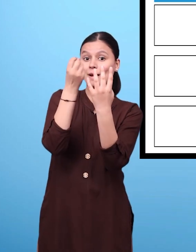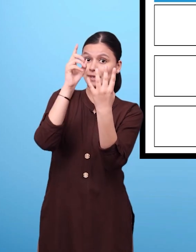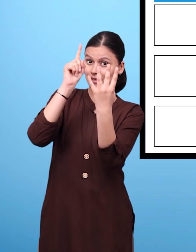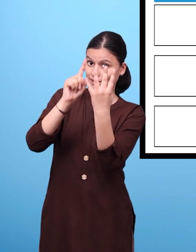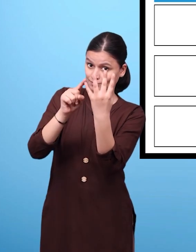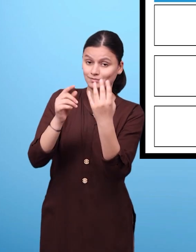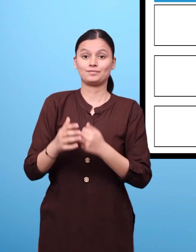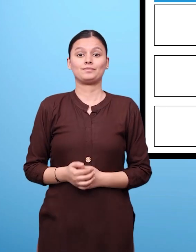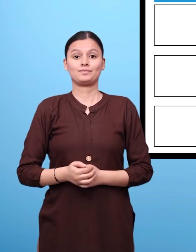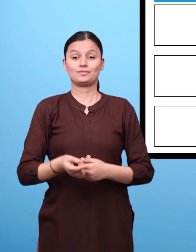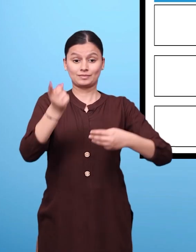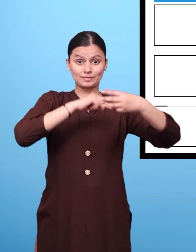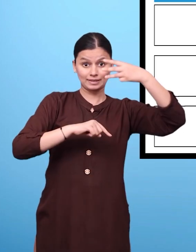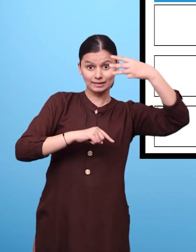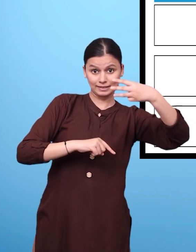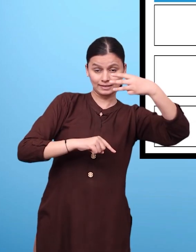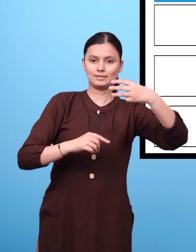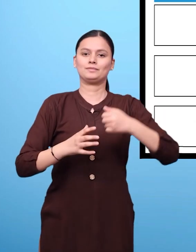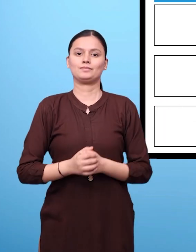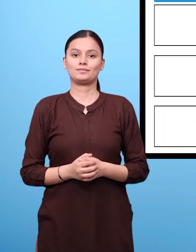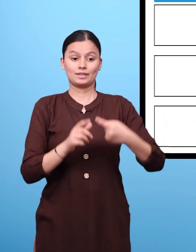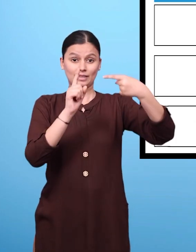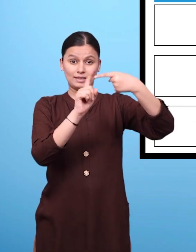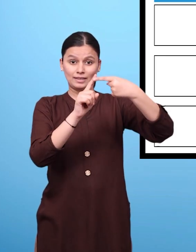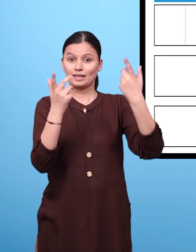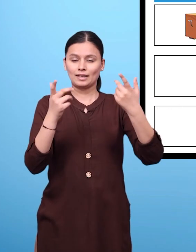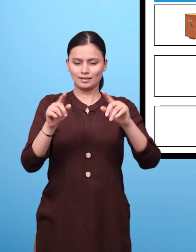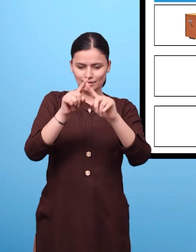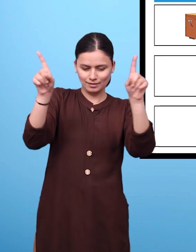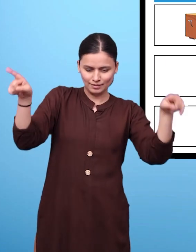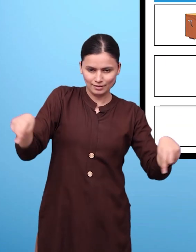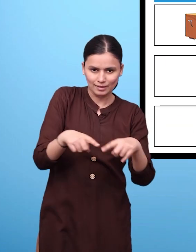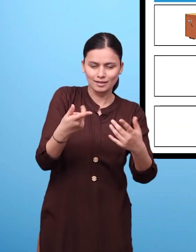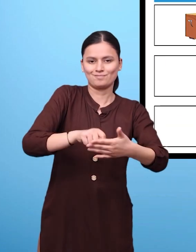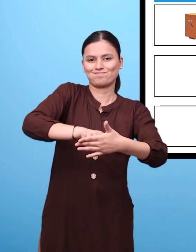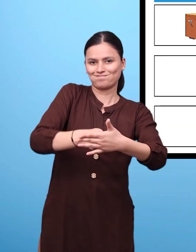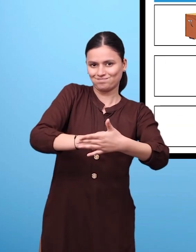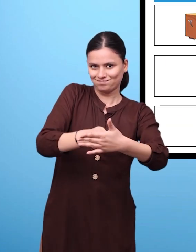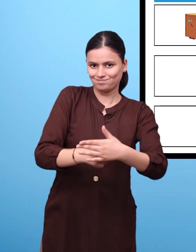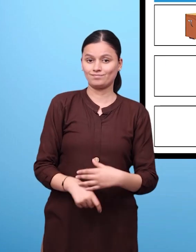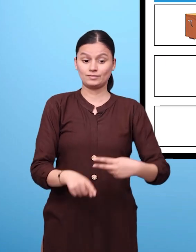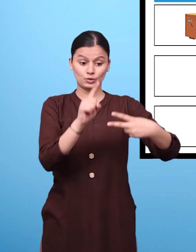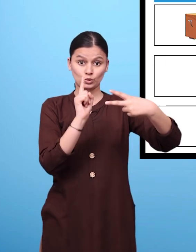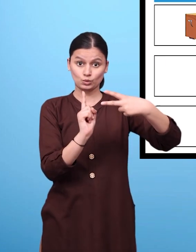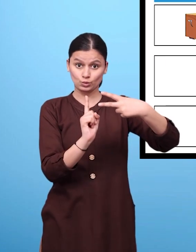number of pom-pom balls for the corners. In the object column, the first object is a cajon,